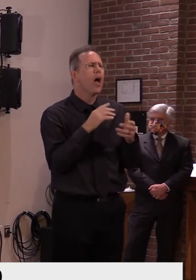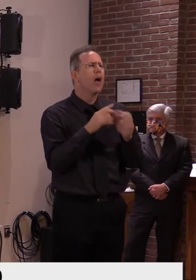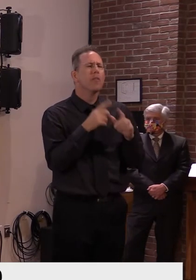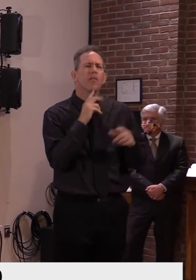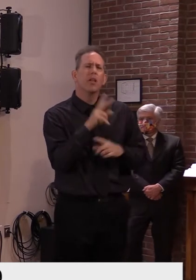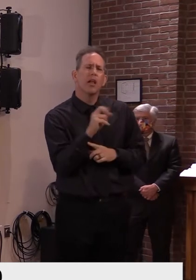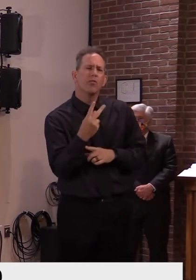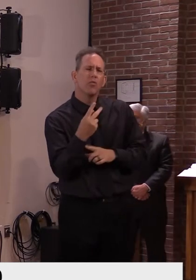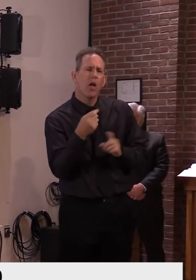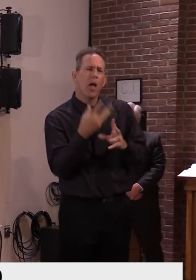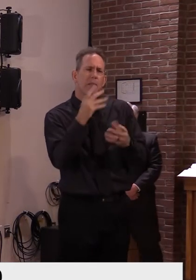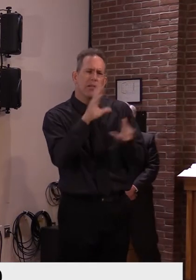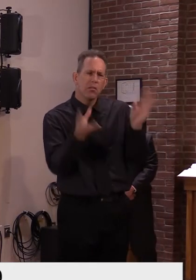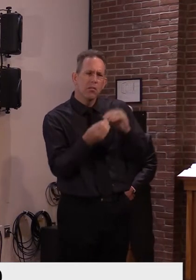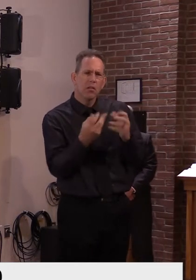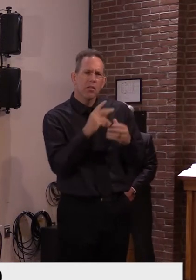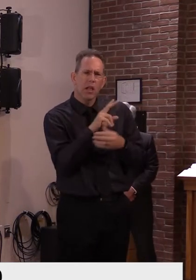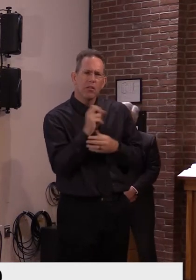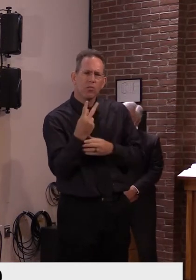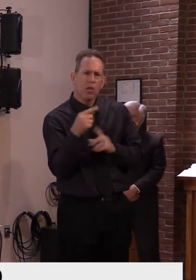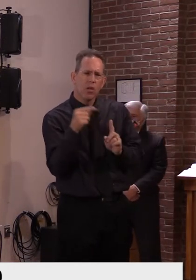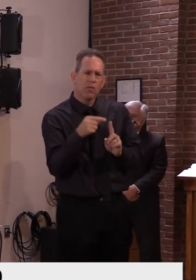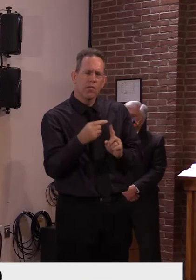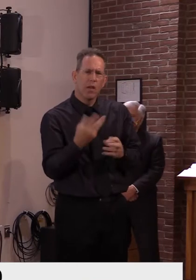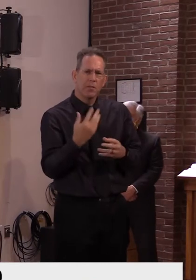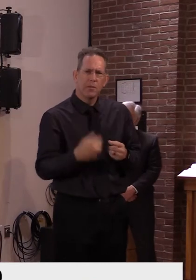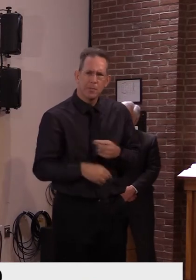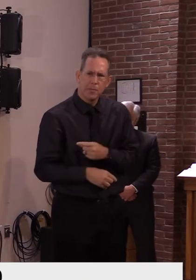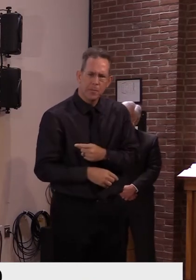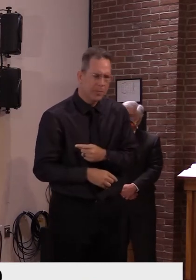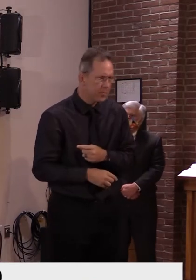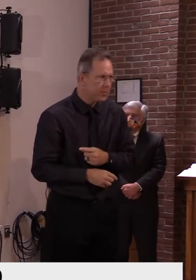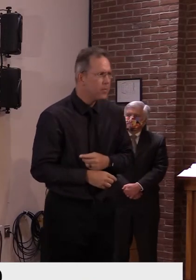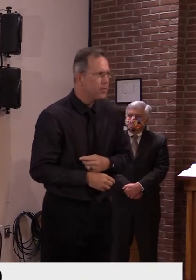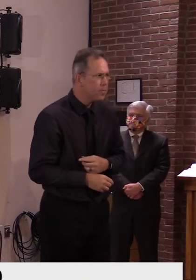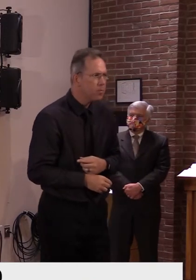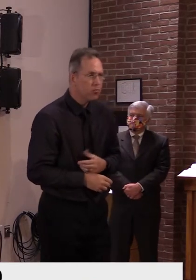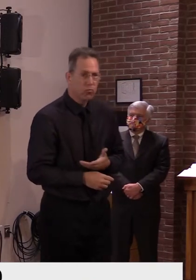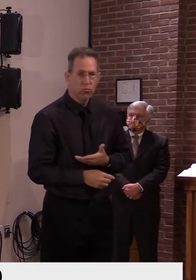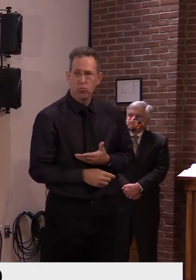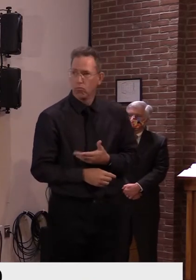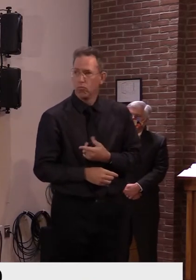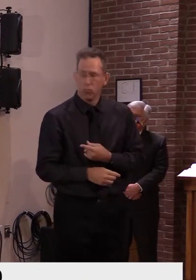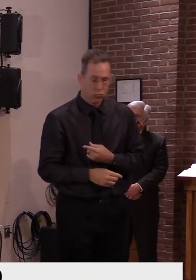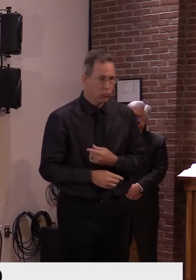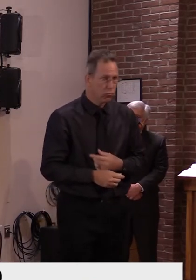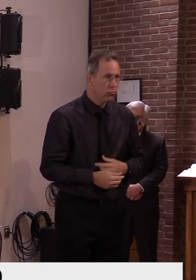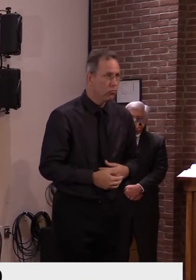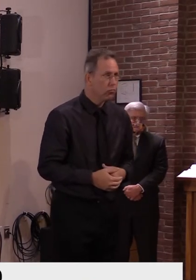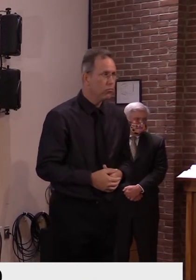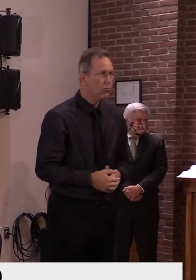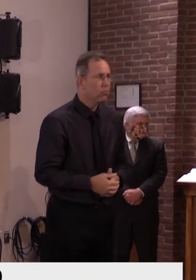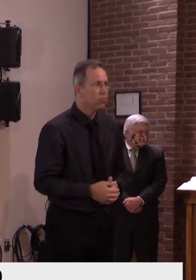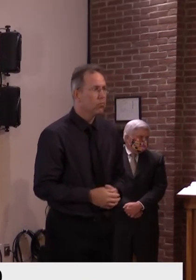I'm either looking for Dr. Levine or Commissioner Beecher. think we could put that slide back up.